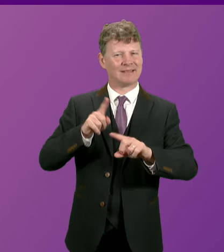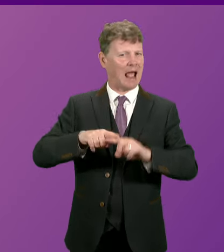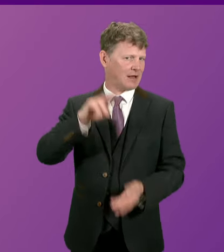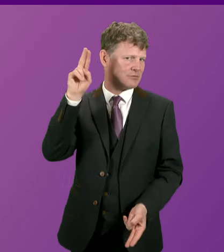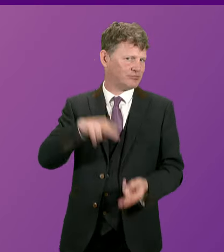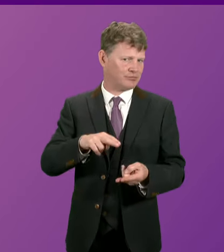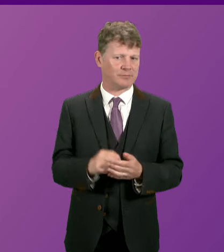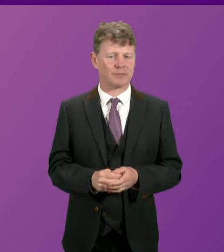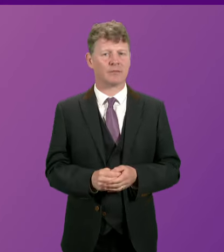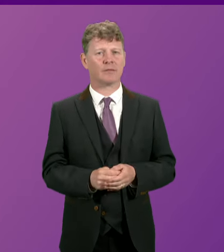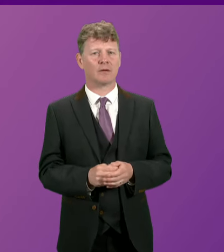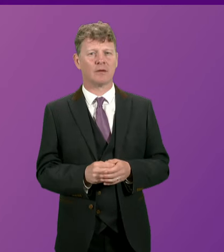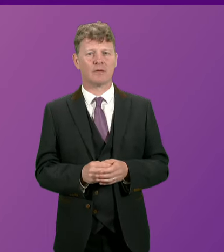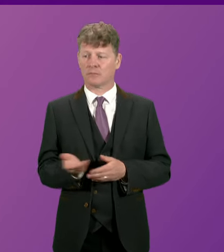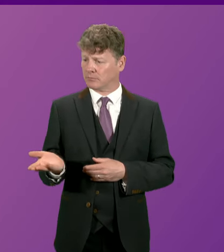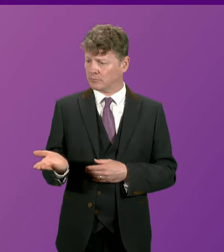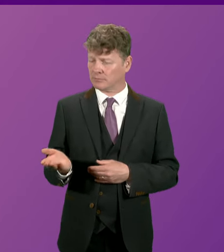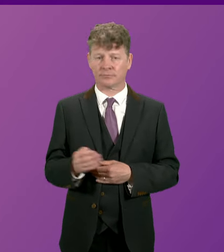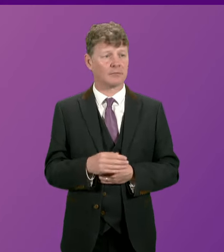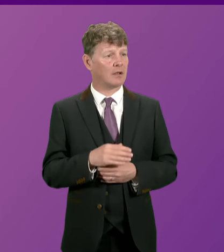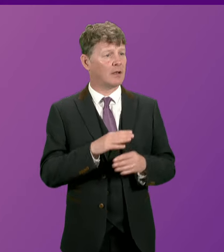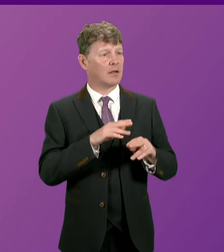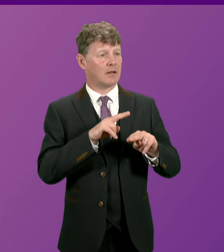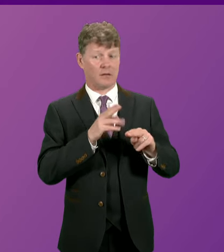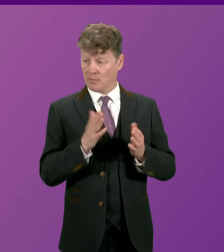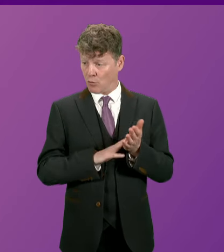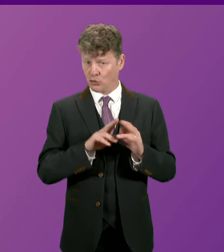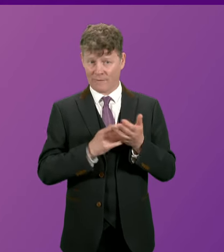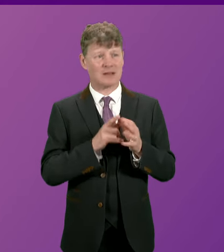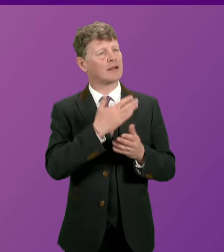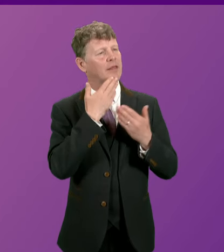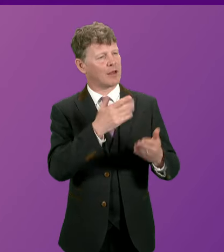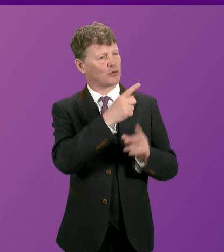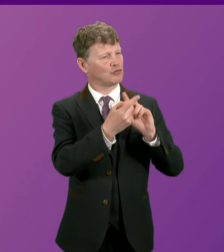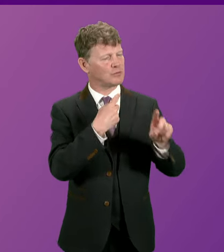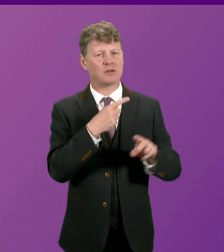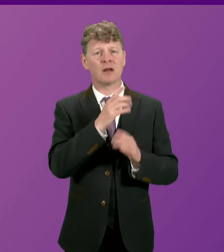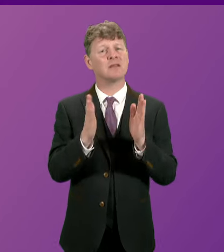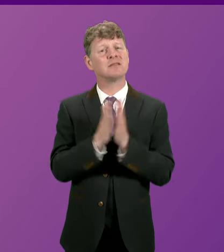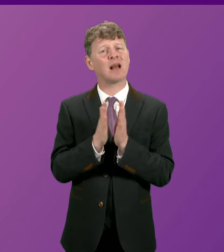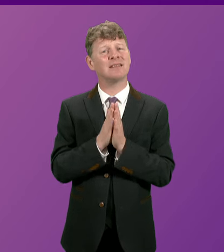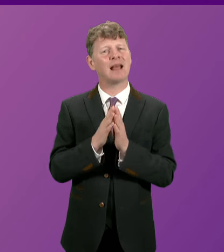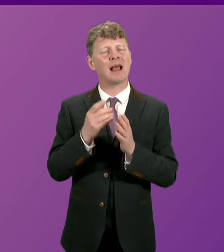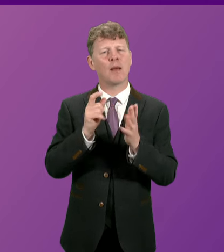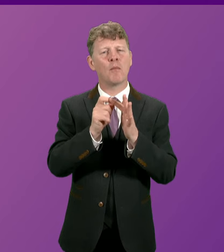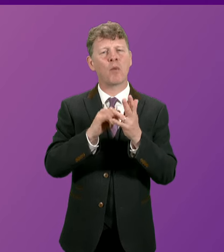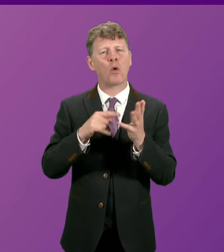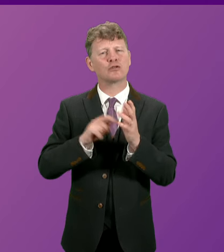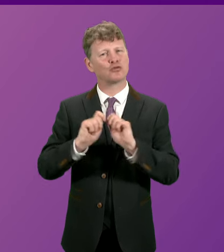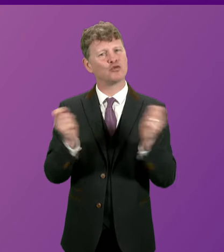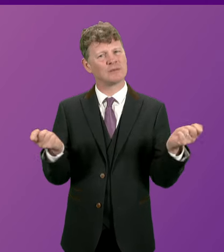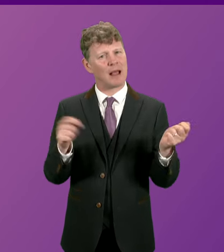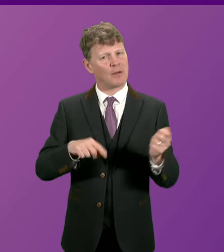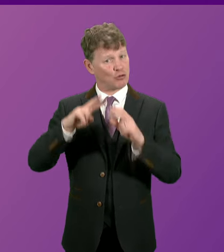Can I thank the first minister for his response research from the Sunday Post newspaper shows an alarming